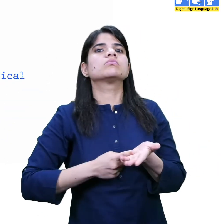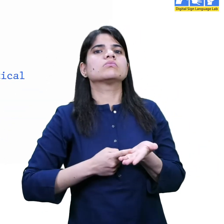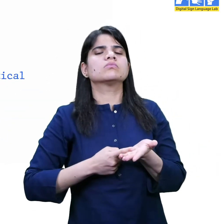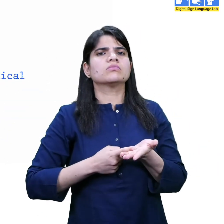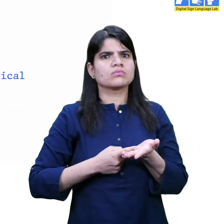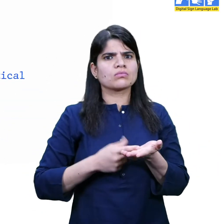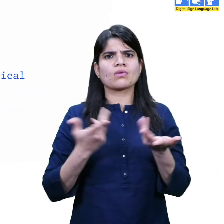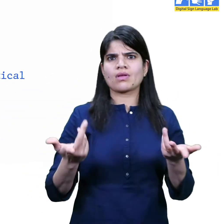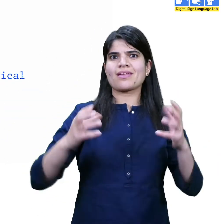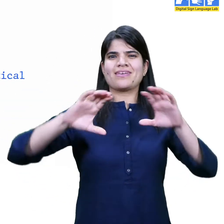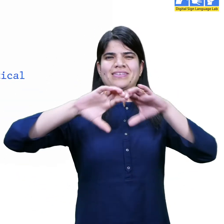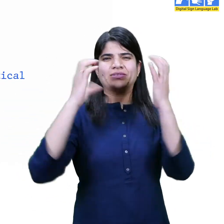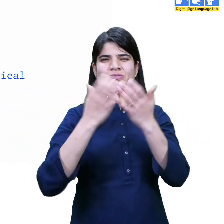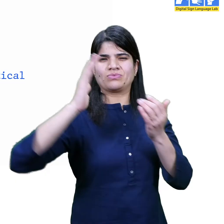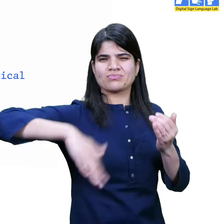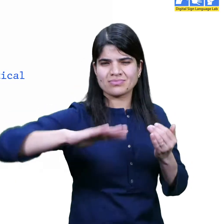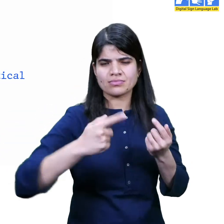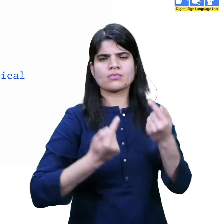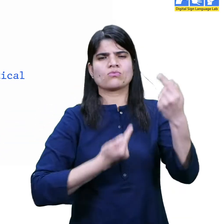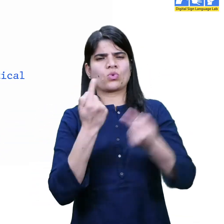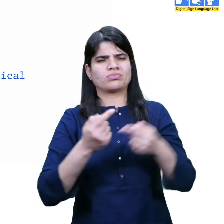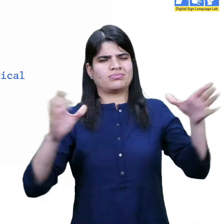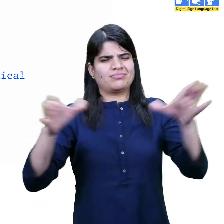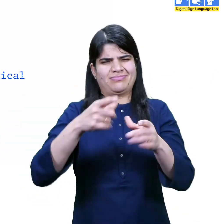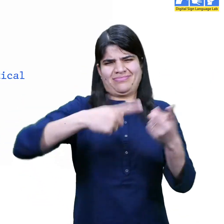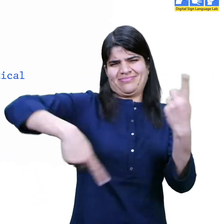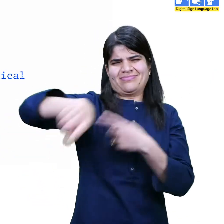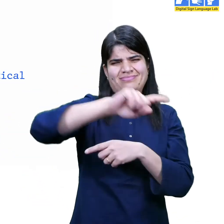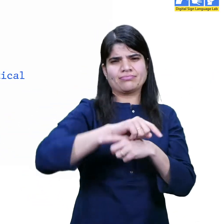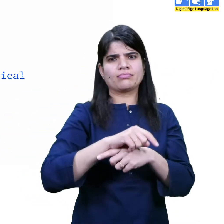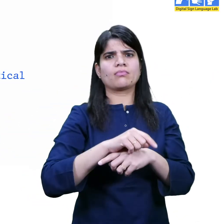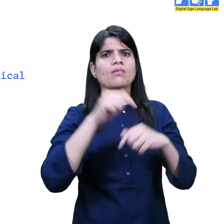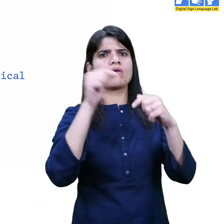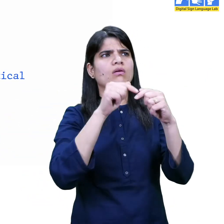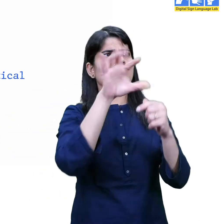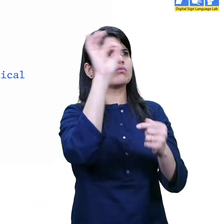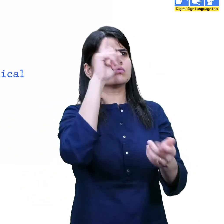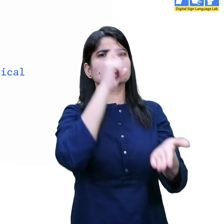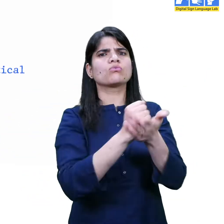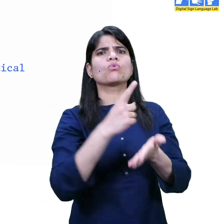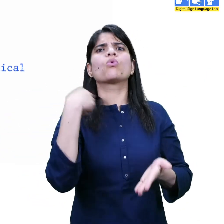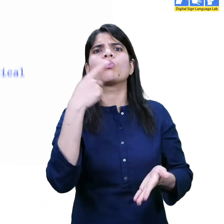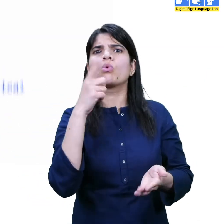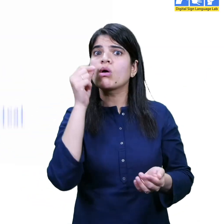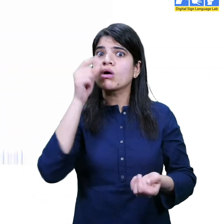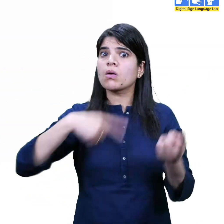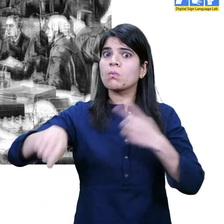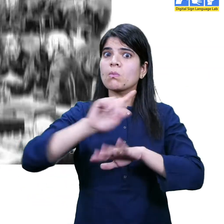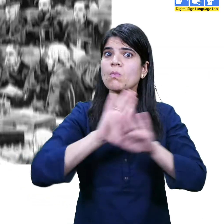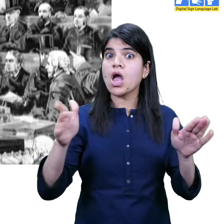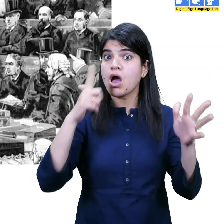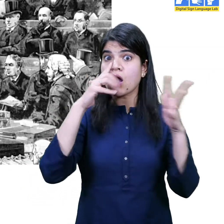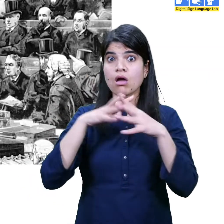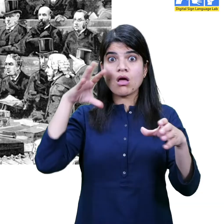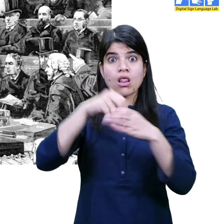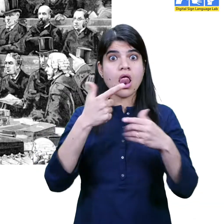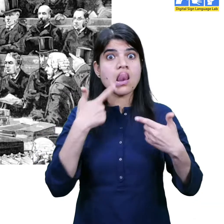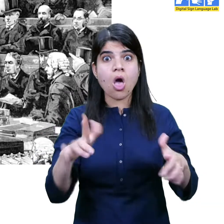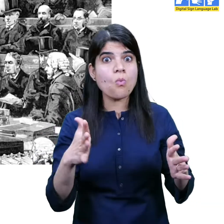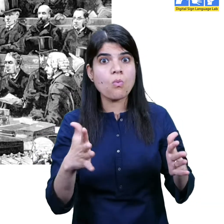Suffrage means the right to vote. And at that time, only men could do so. Women